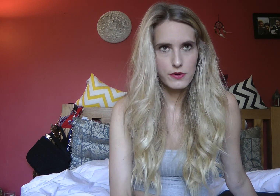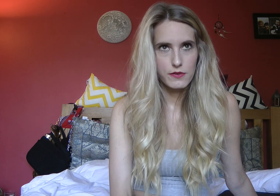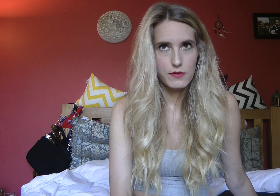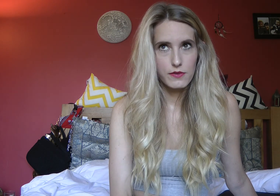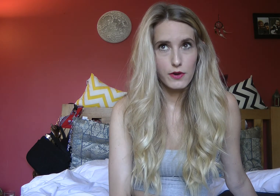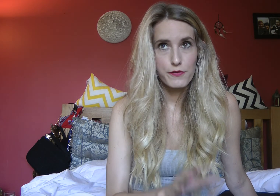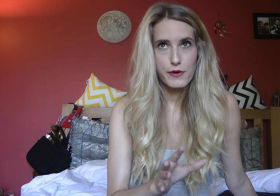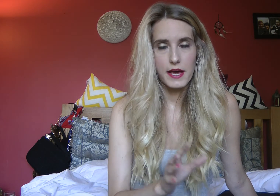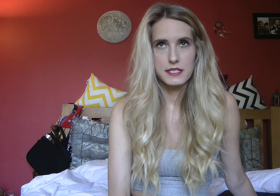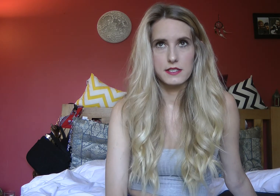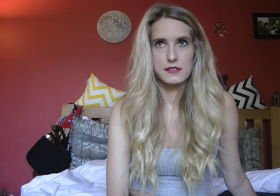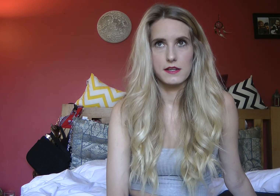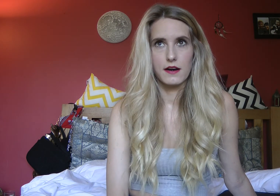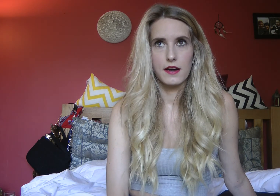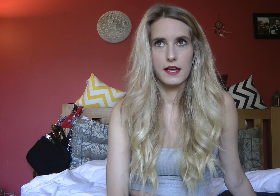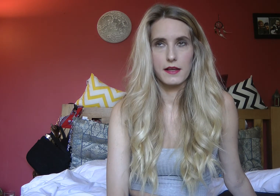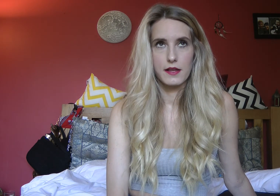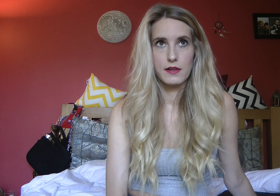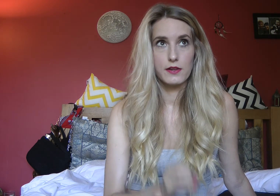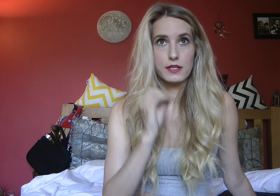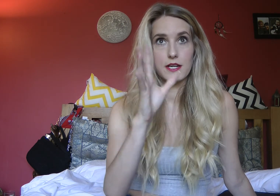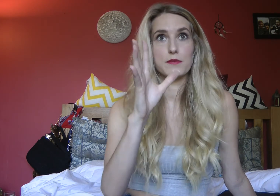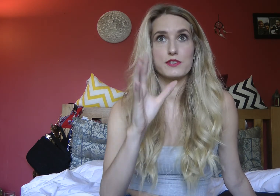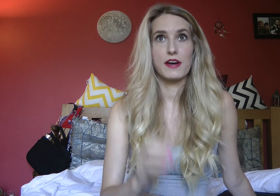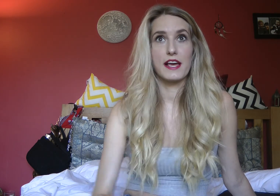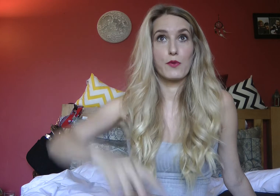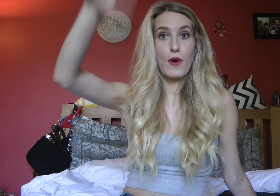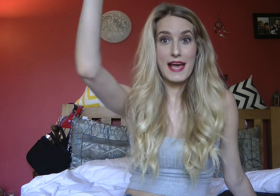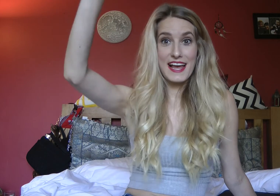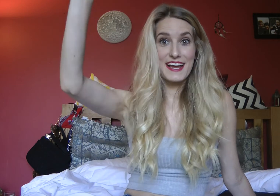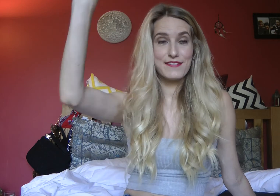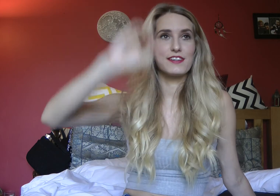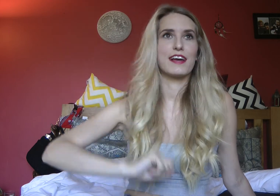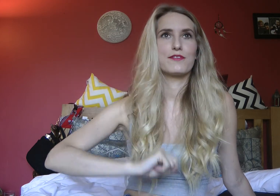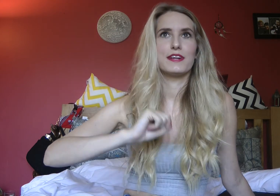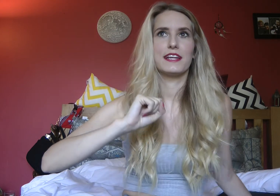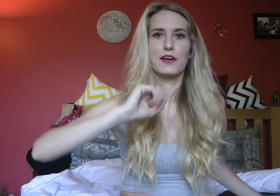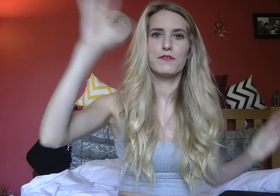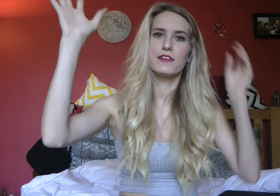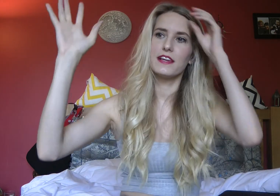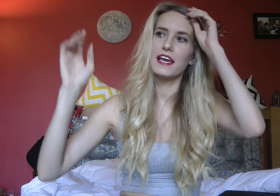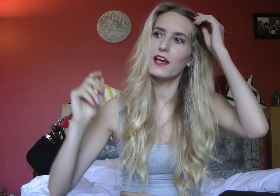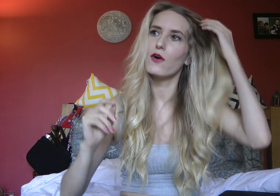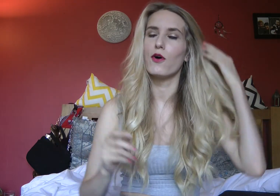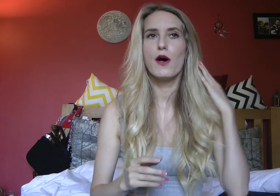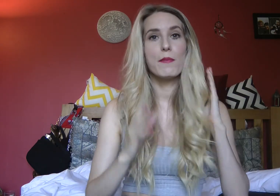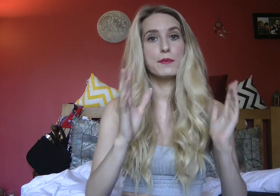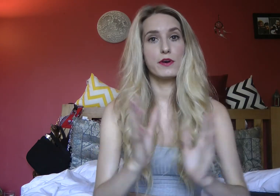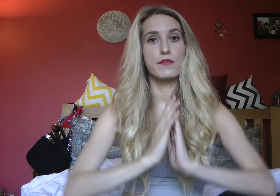on a few occasions I looked up straight and waved like really confidently or made a point of